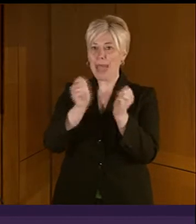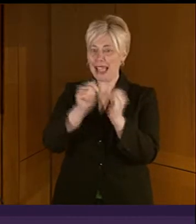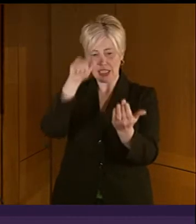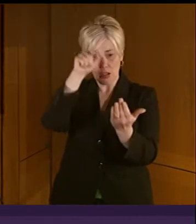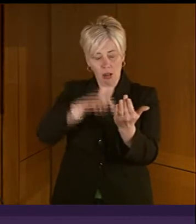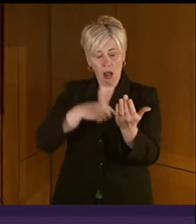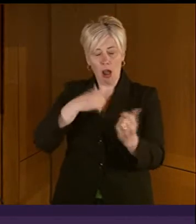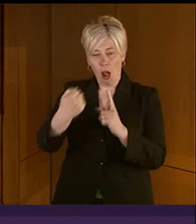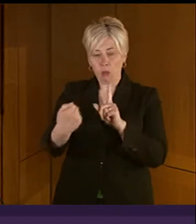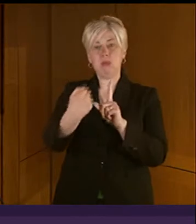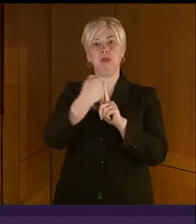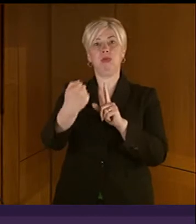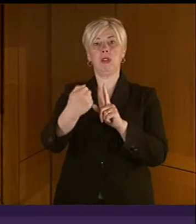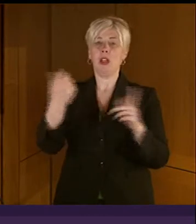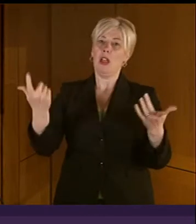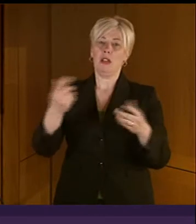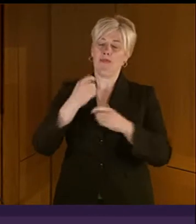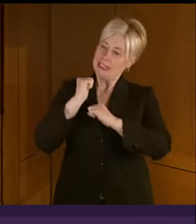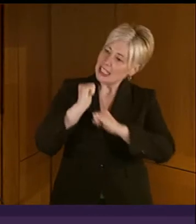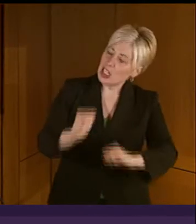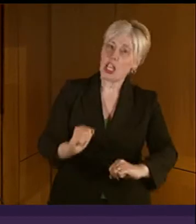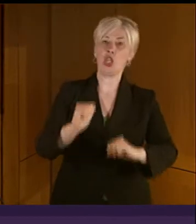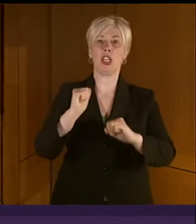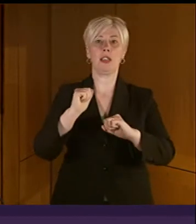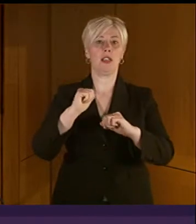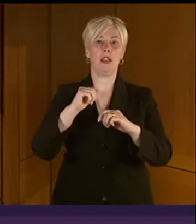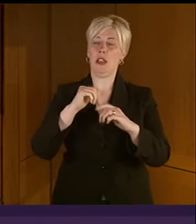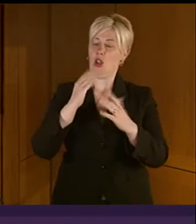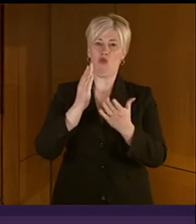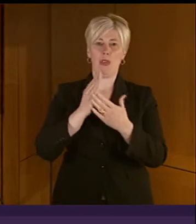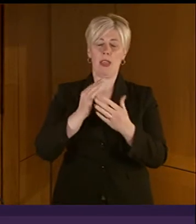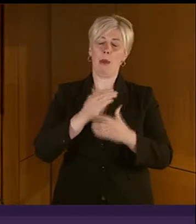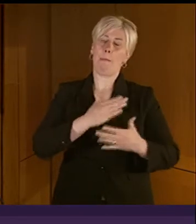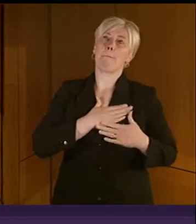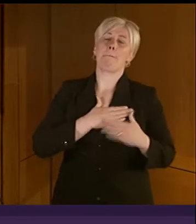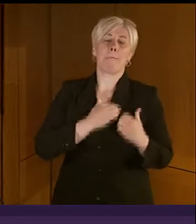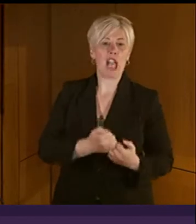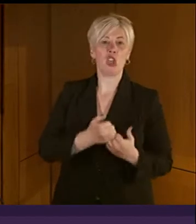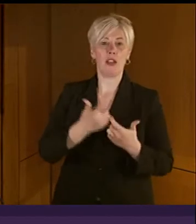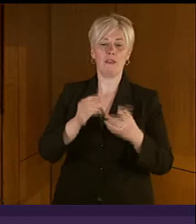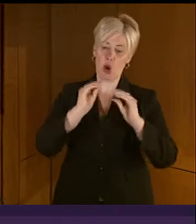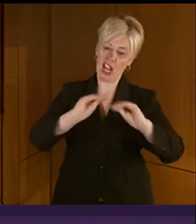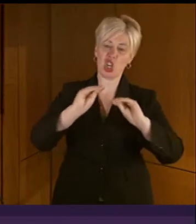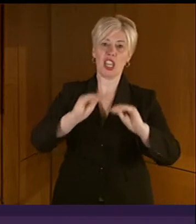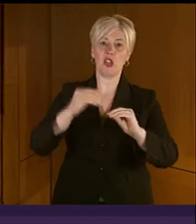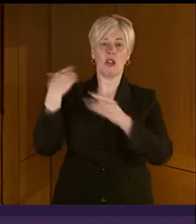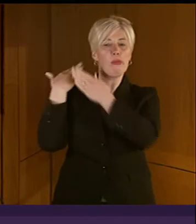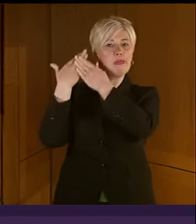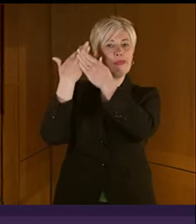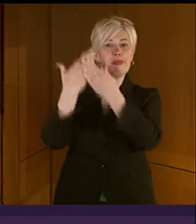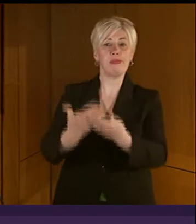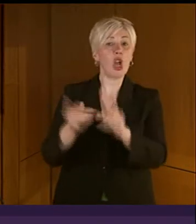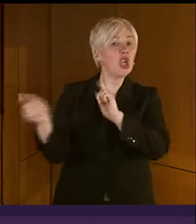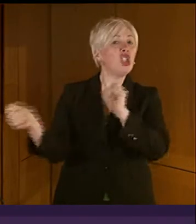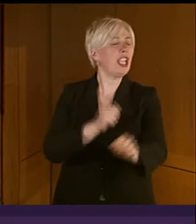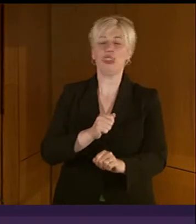commitment and dedication of teachers across Scotland has changed so little. The pages have many stories of pupil achievements